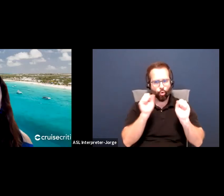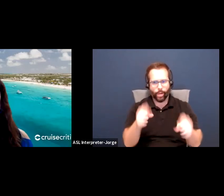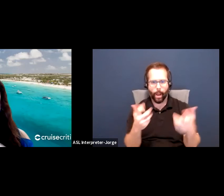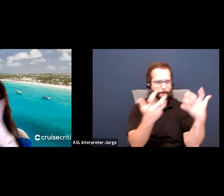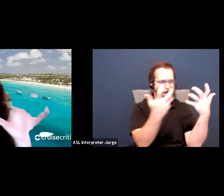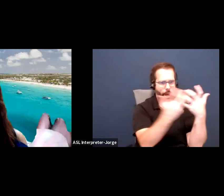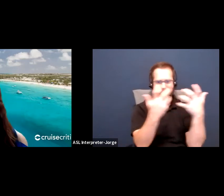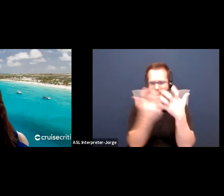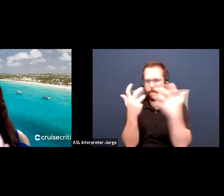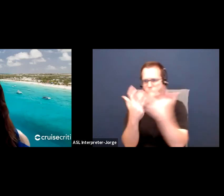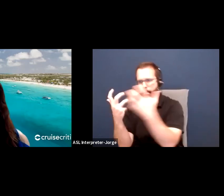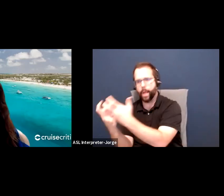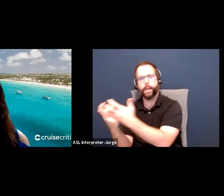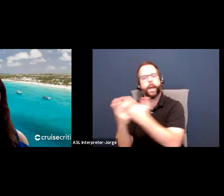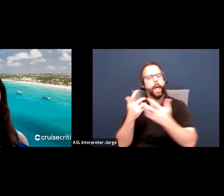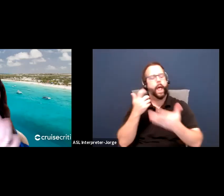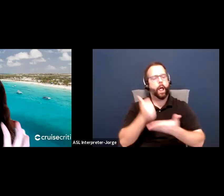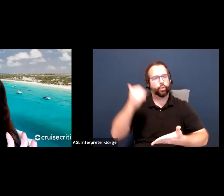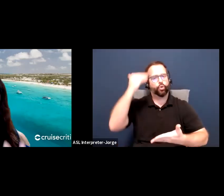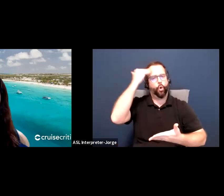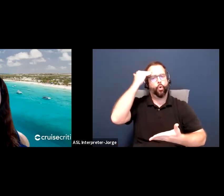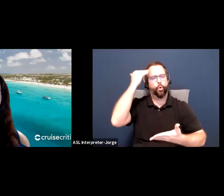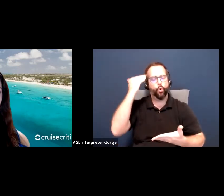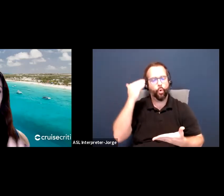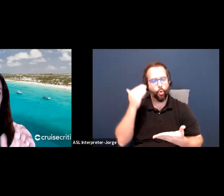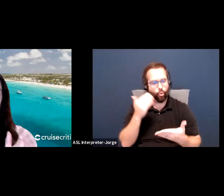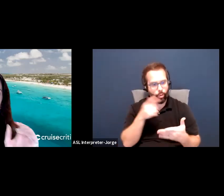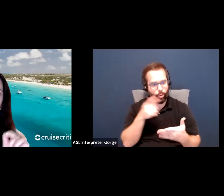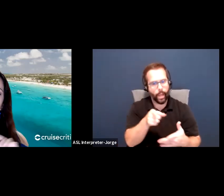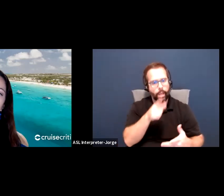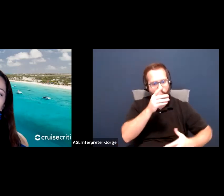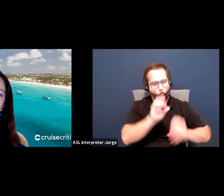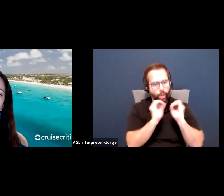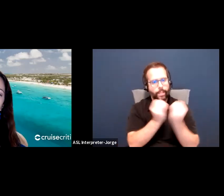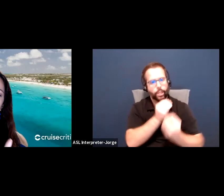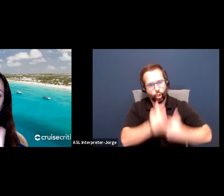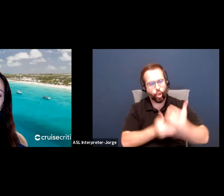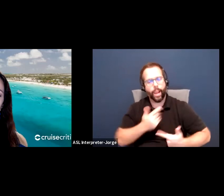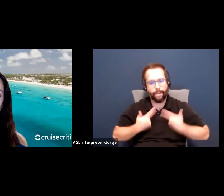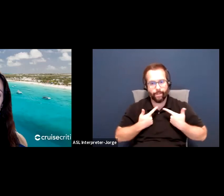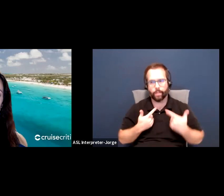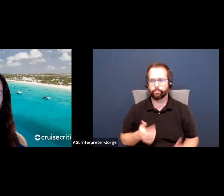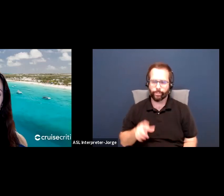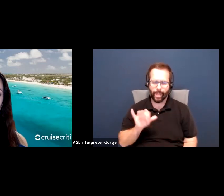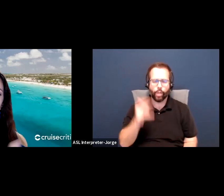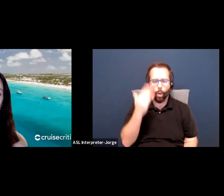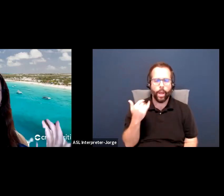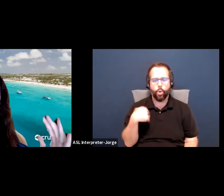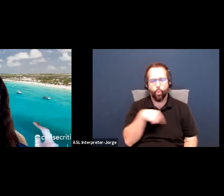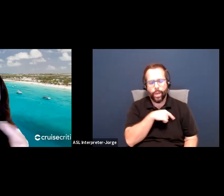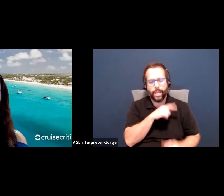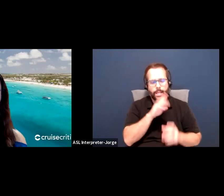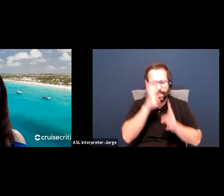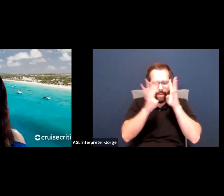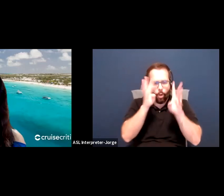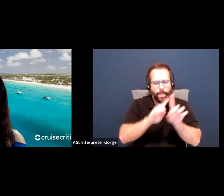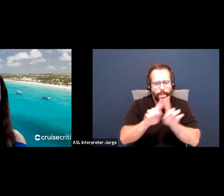All right. So that's why you do messaging. And that's what messaging is. It's a process to get there, but it actually, as